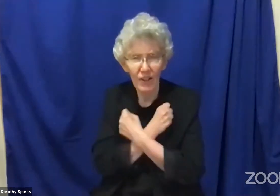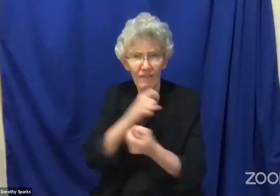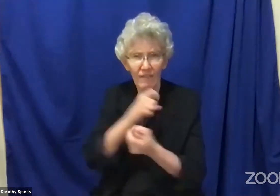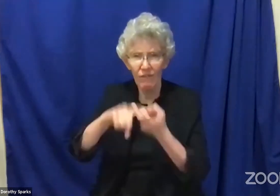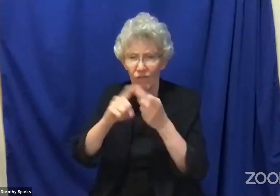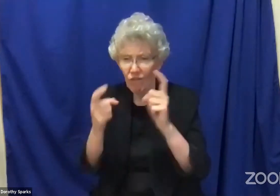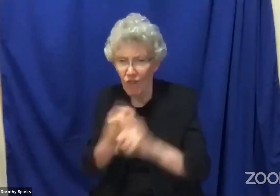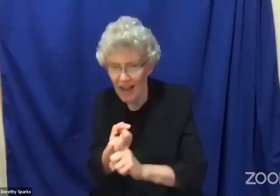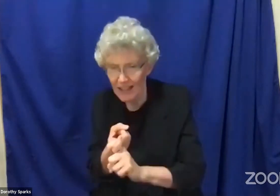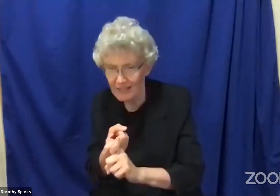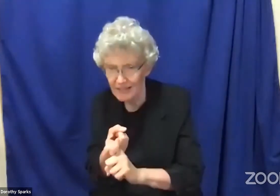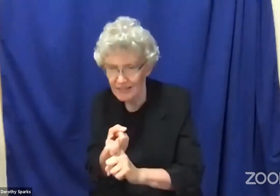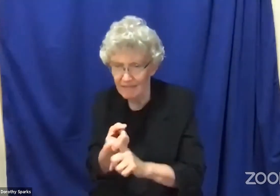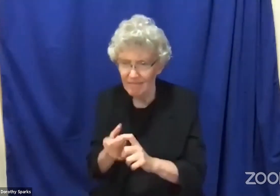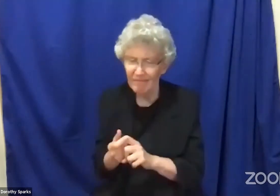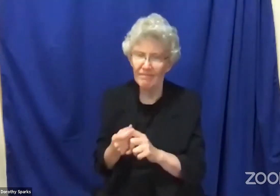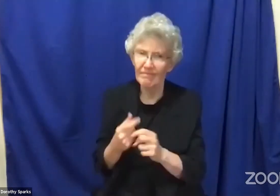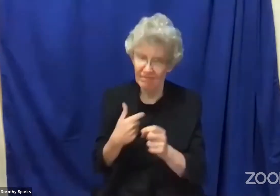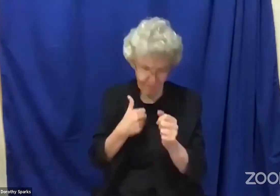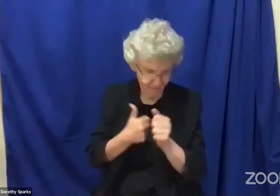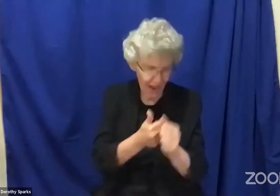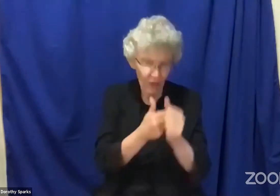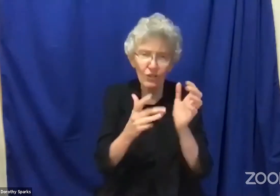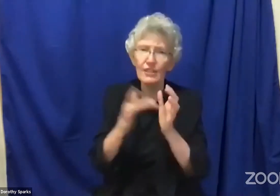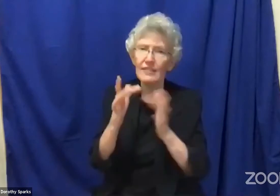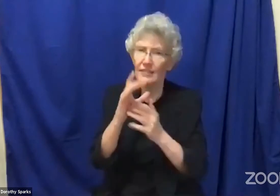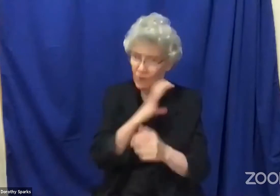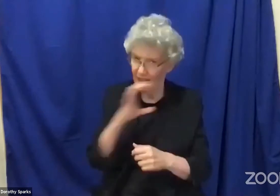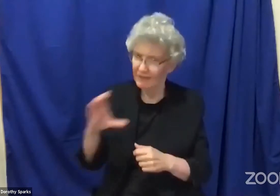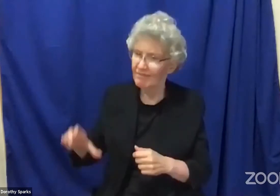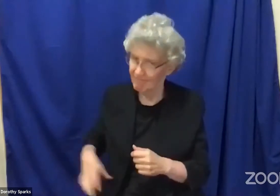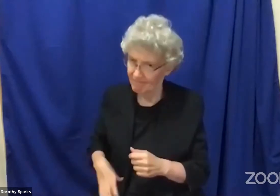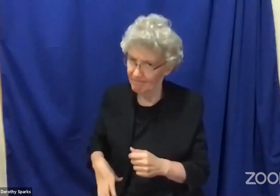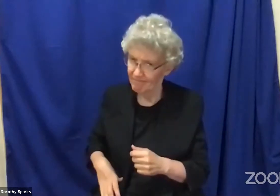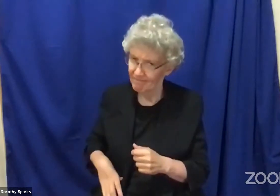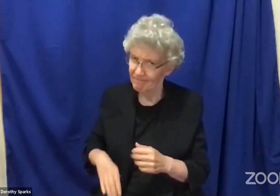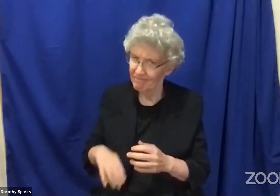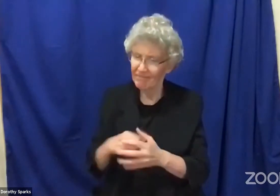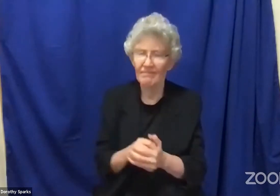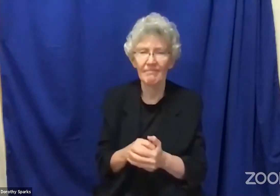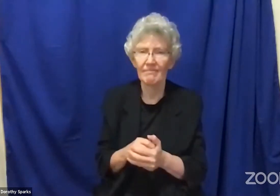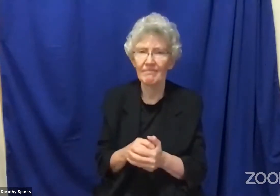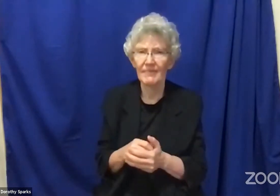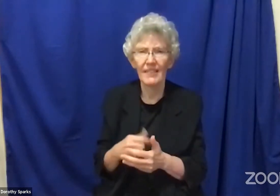My dear friends, as a follower of our Lord Jesus Christ,